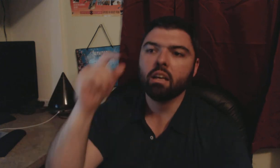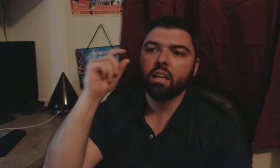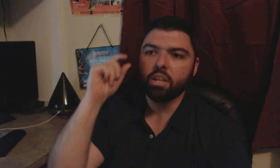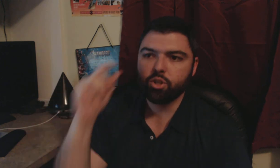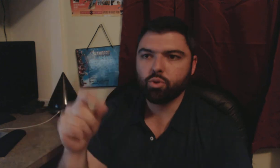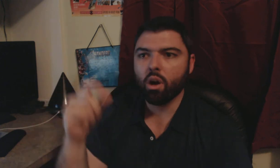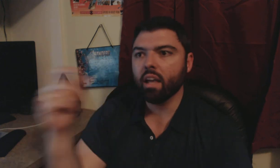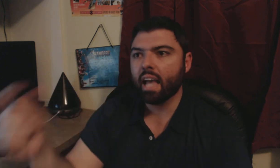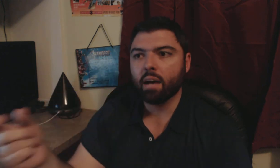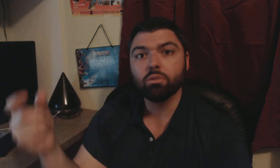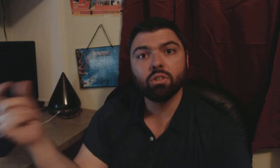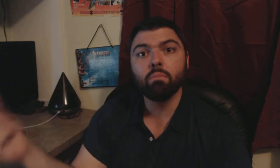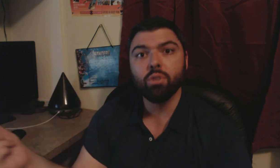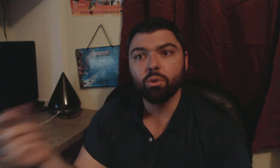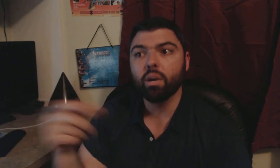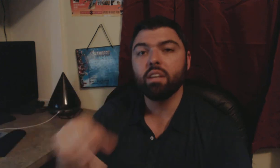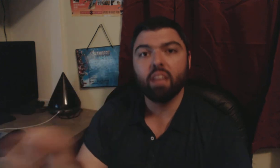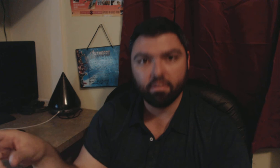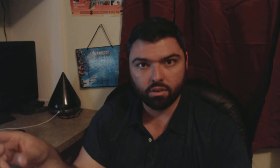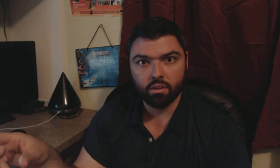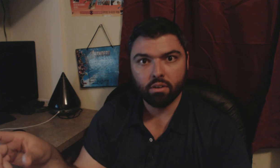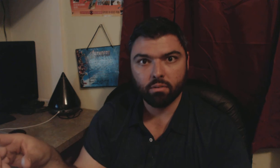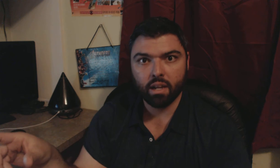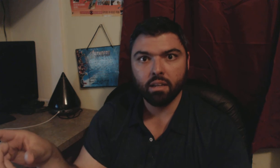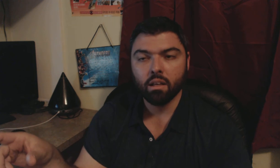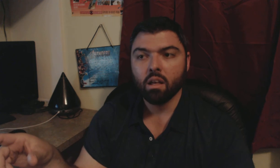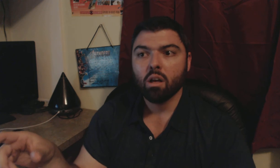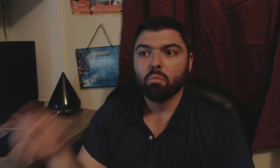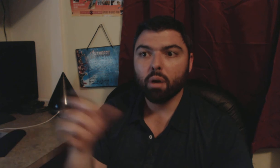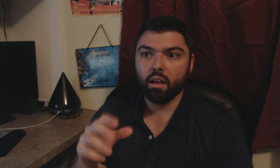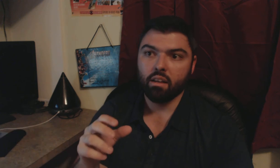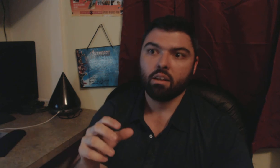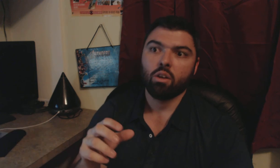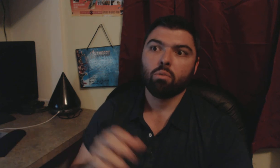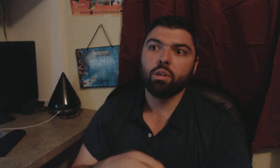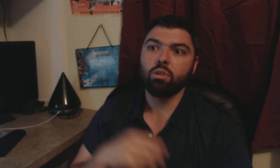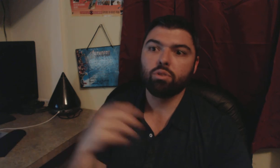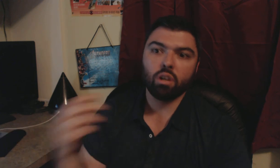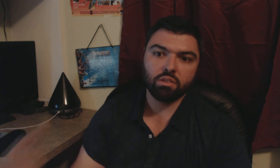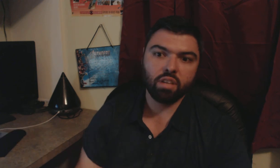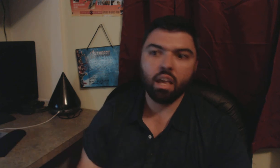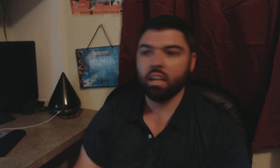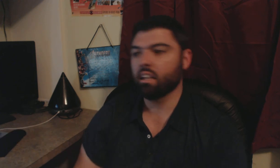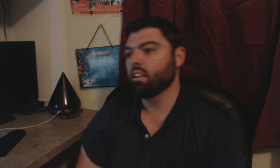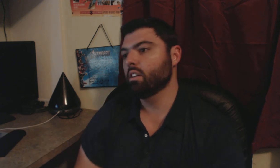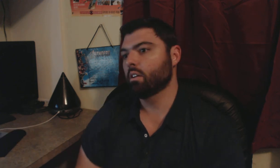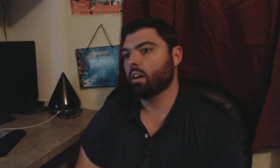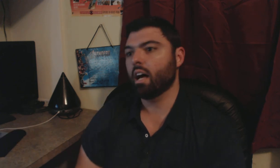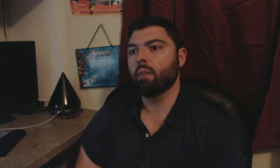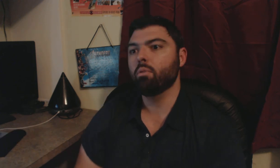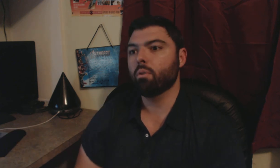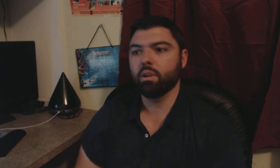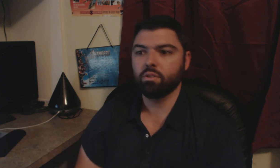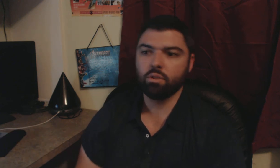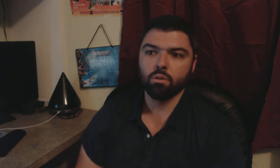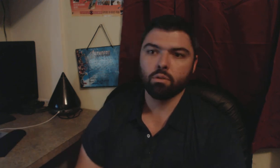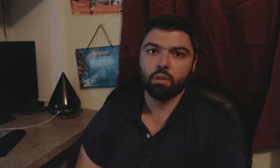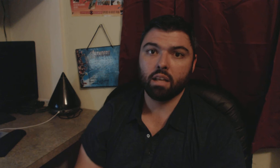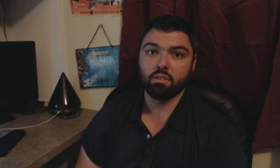is trying out some new endeavor right but when you start saying you know i'm going to and